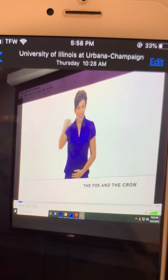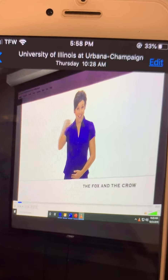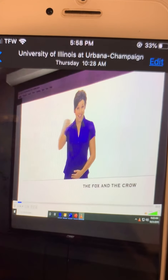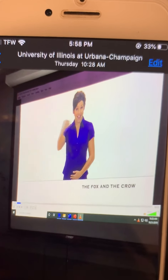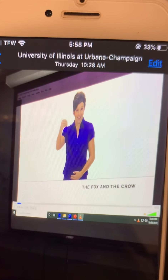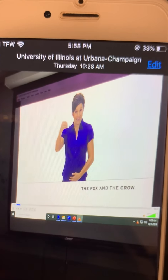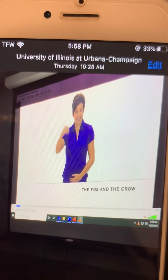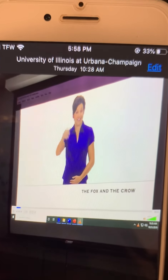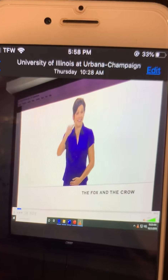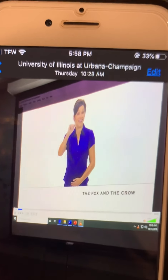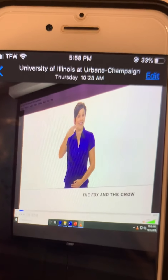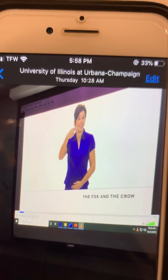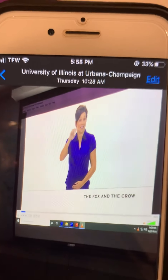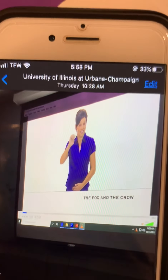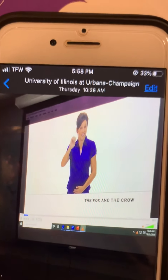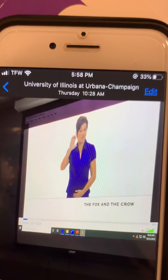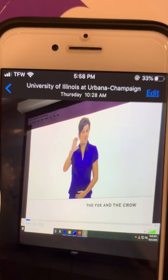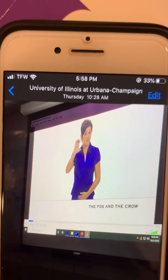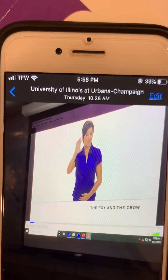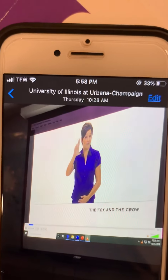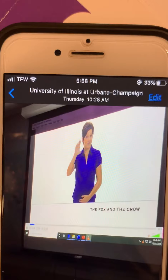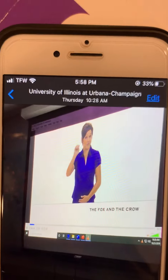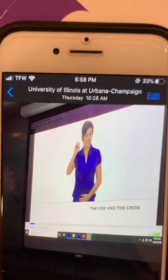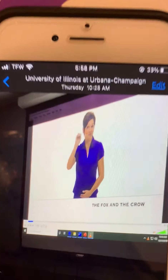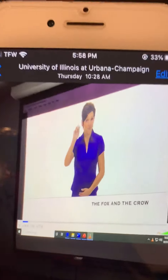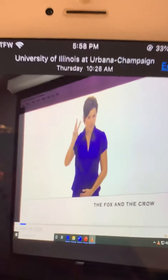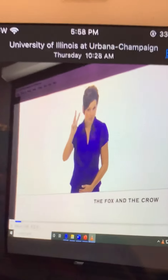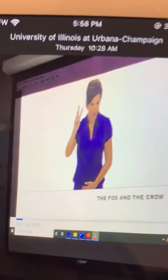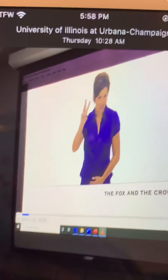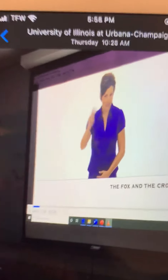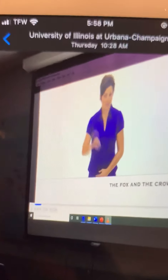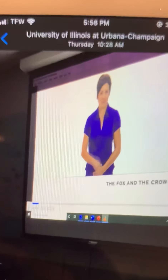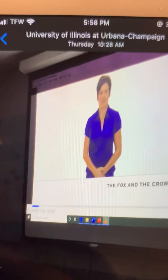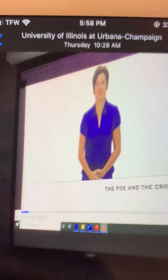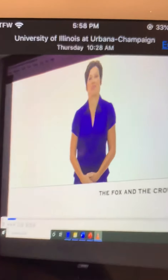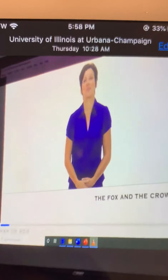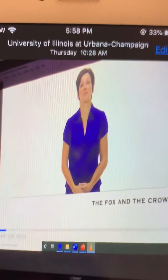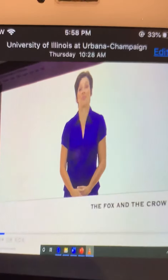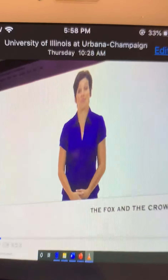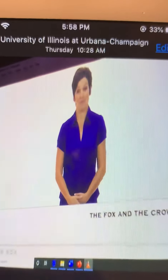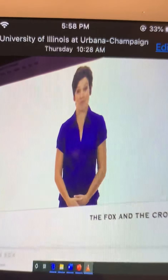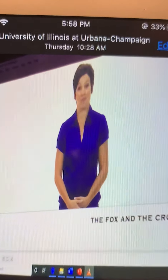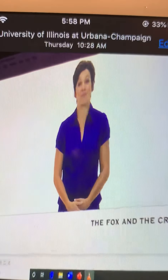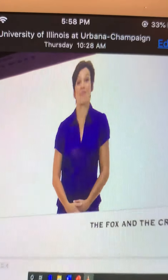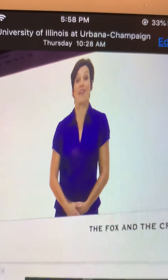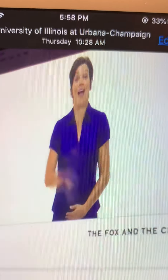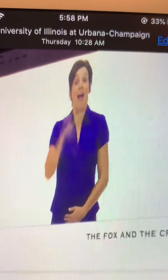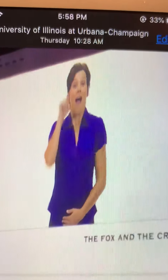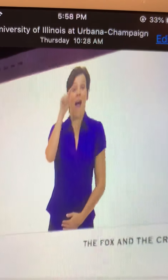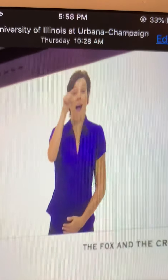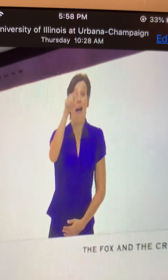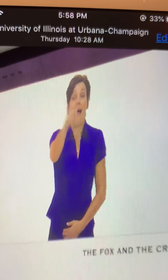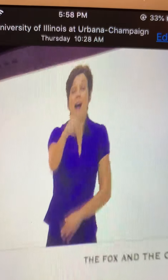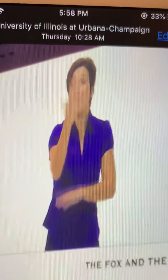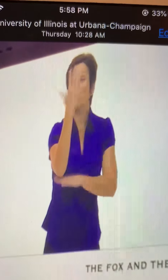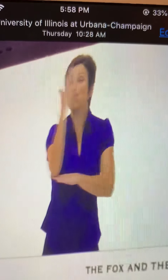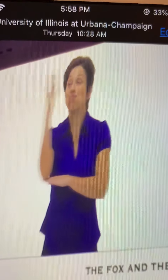Ground War. It's kind of an uphill battle in that mode in some matches, depending on how your enemies are playing and or what flags you hold,